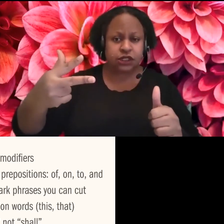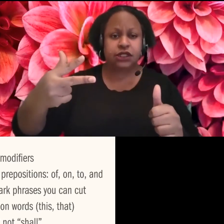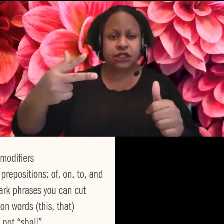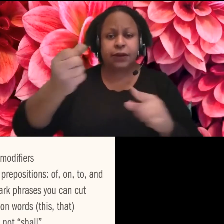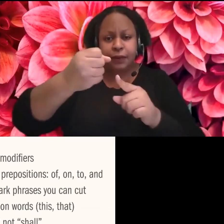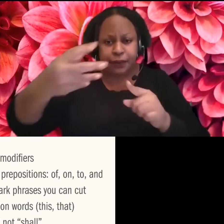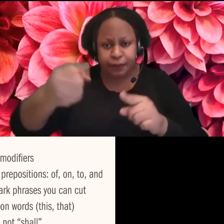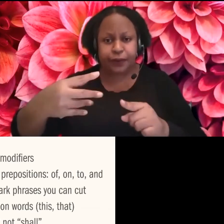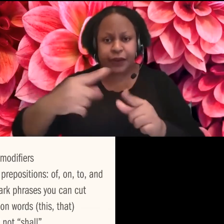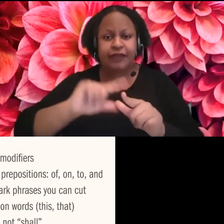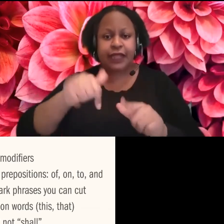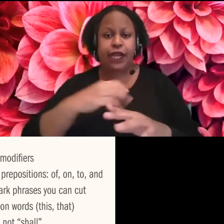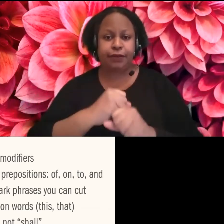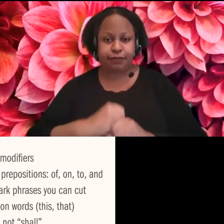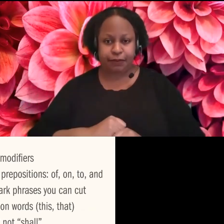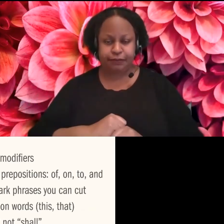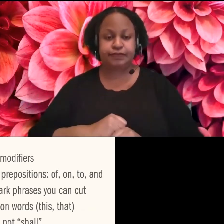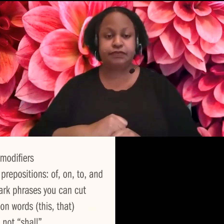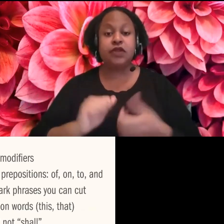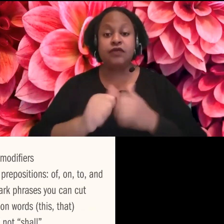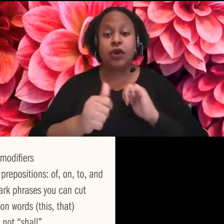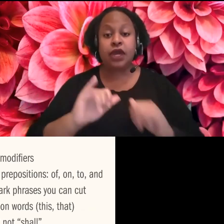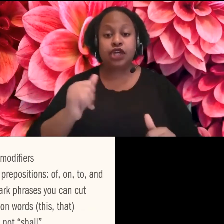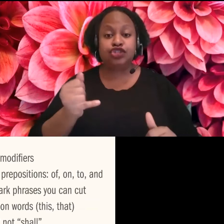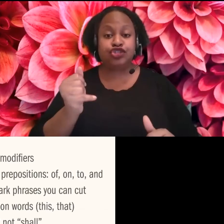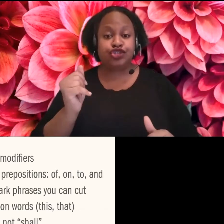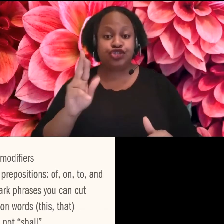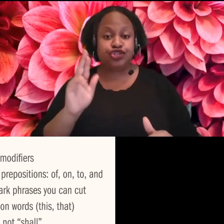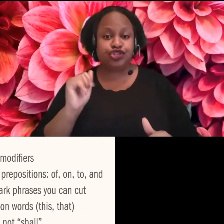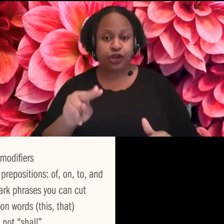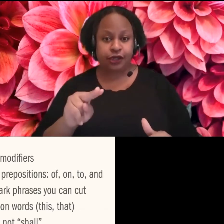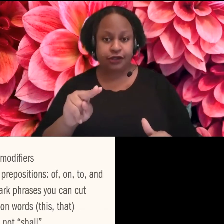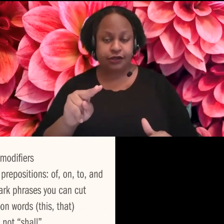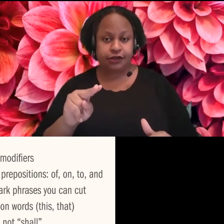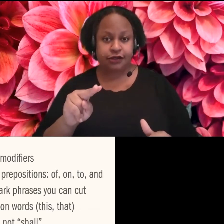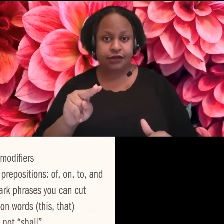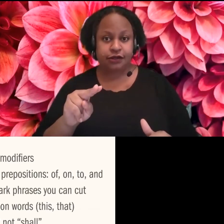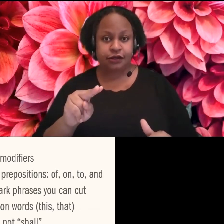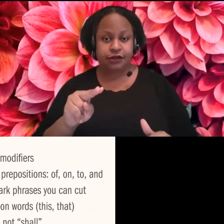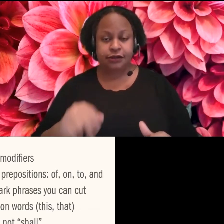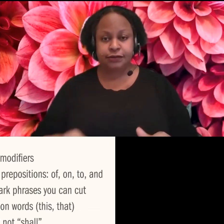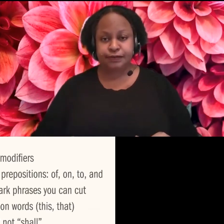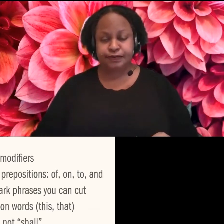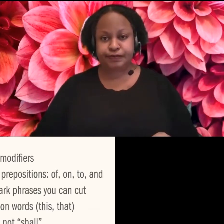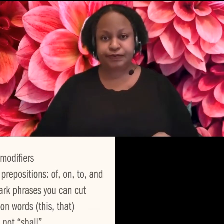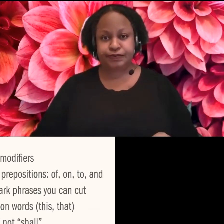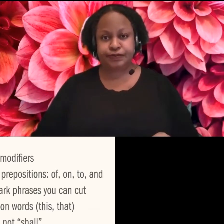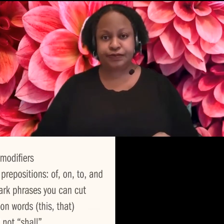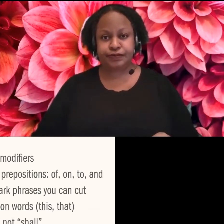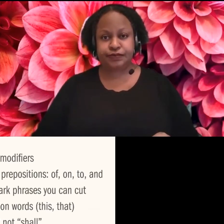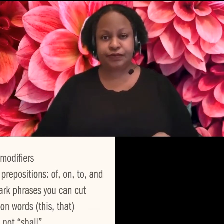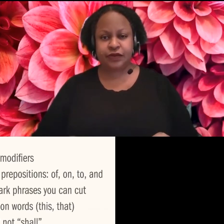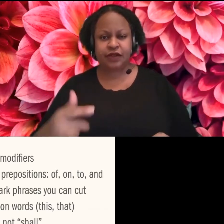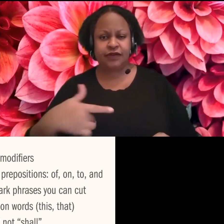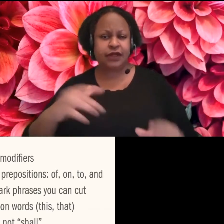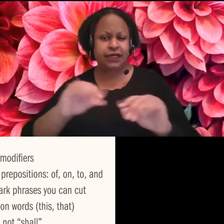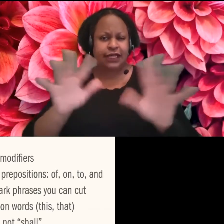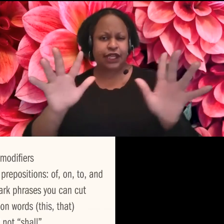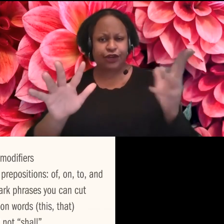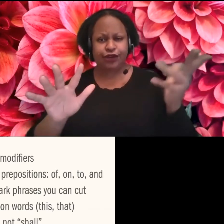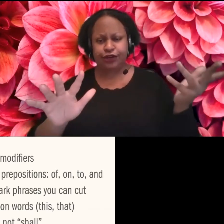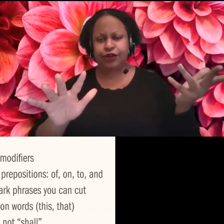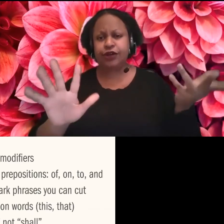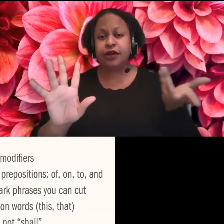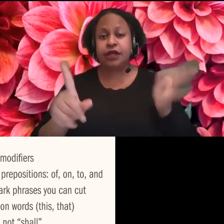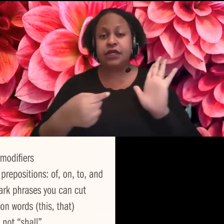into using them. And avoid jargon. It's, you know, I feel like that one's a little self-explanatory. Jargon